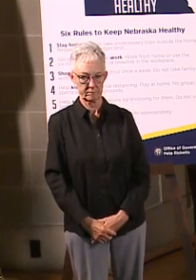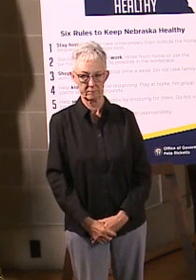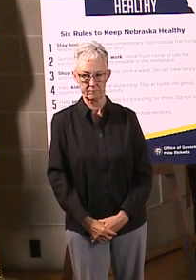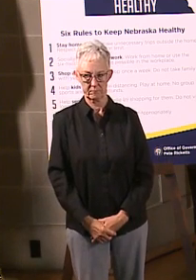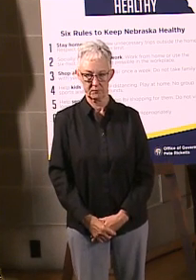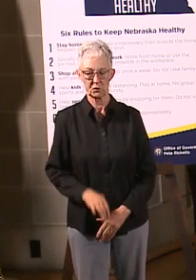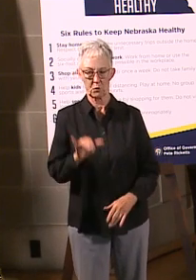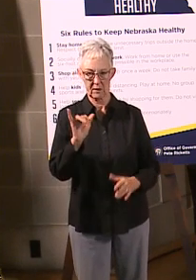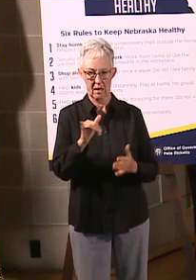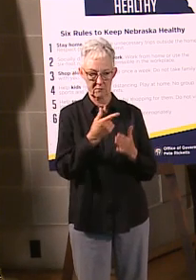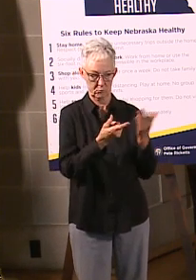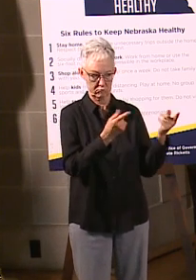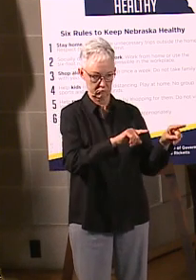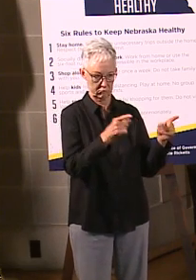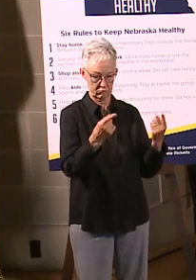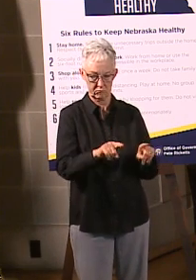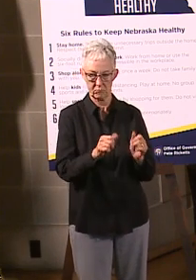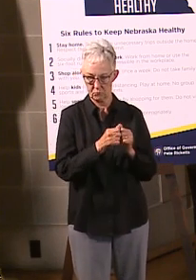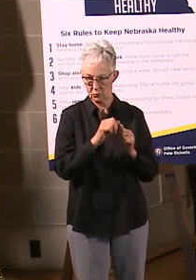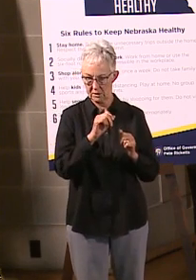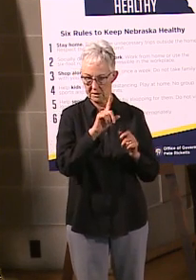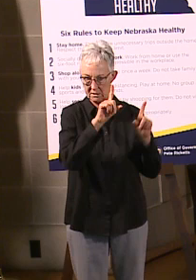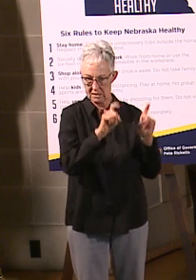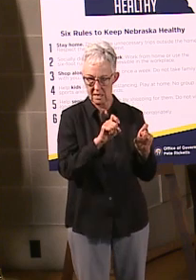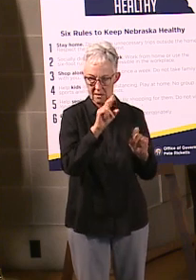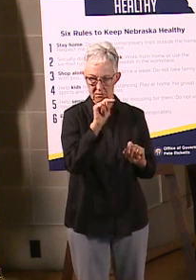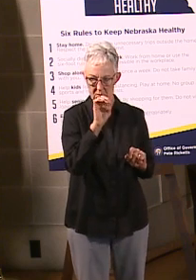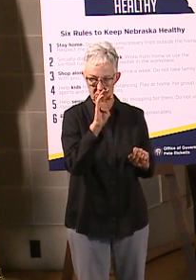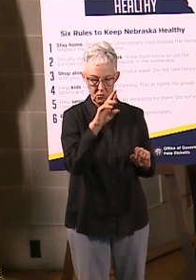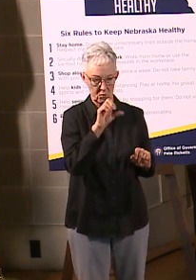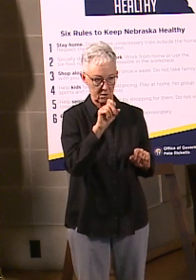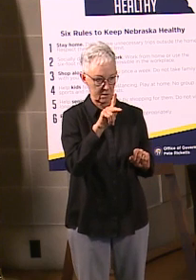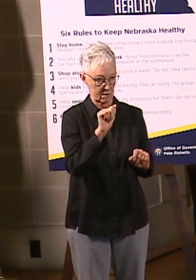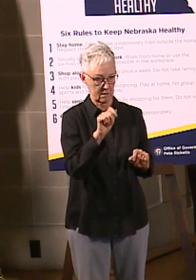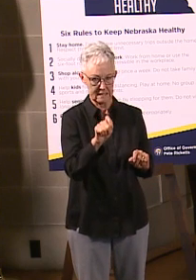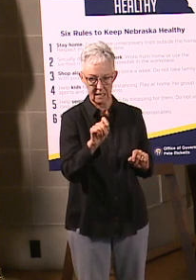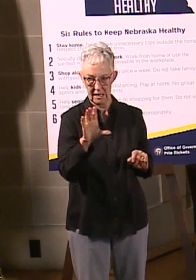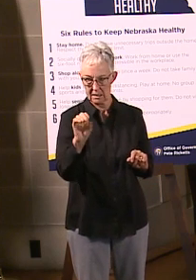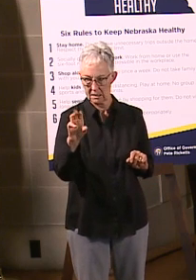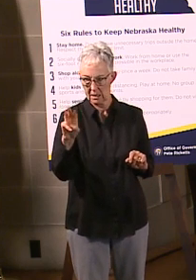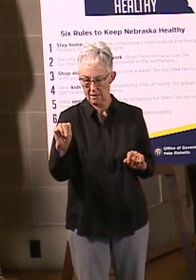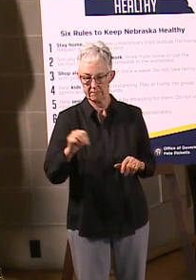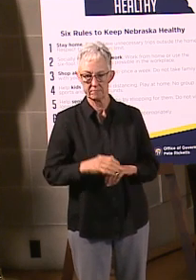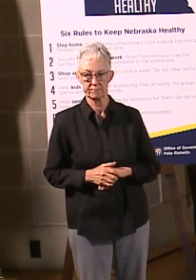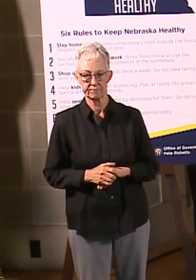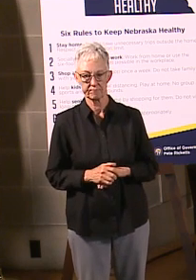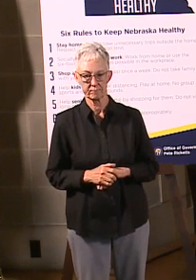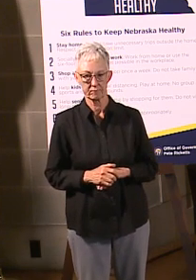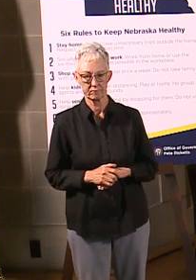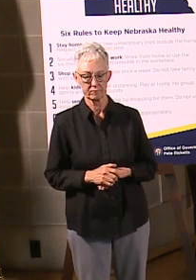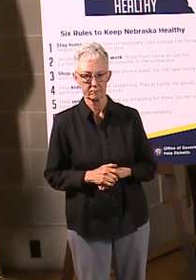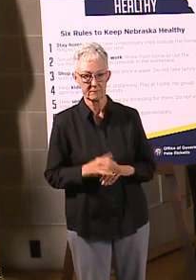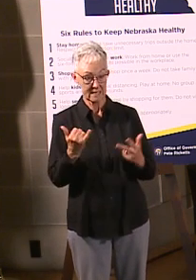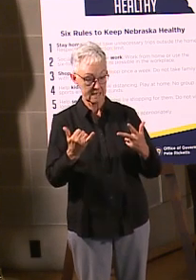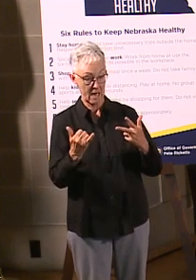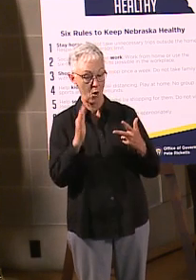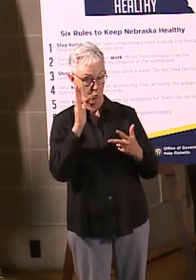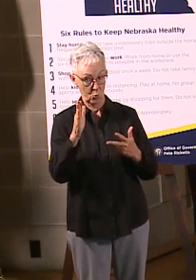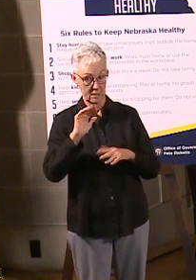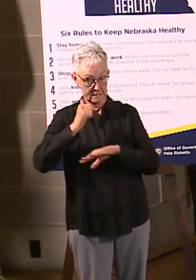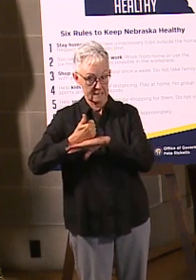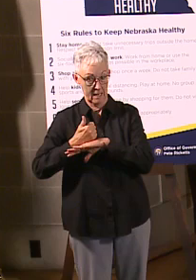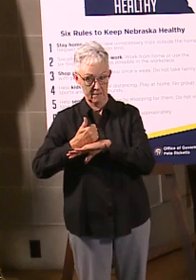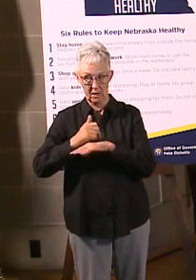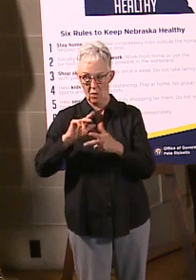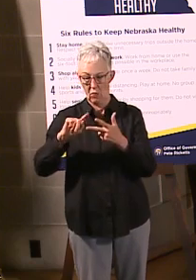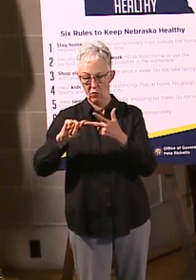testnebraska.com. We're also very excited to be able to announce our third testing site, which will be here in Lincoln at the